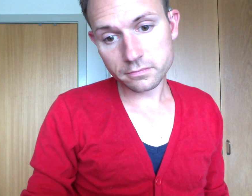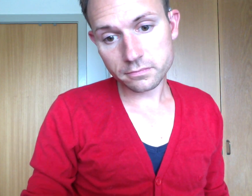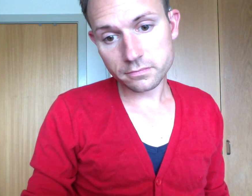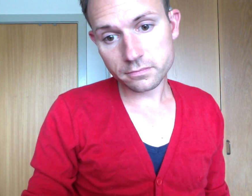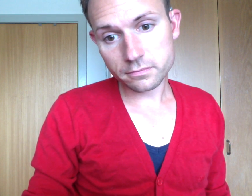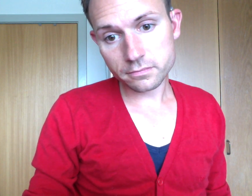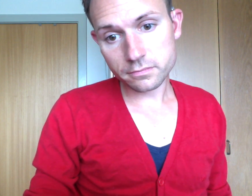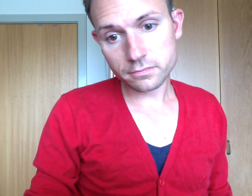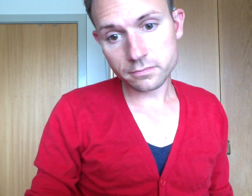And